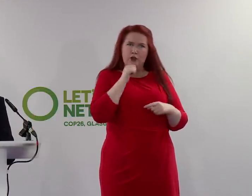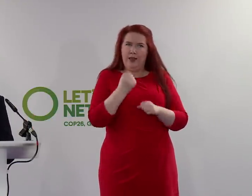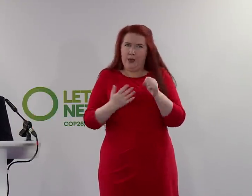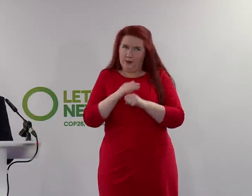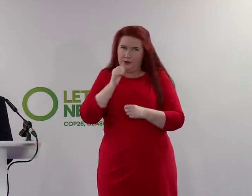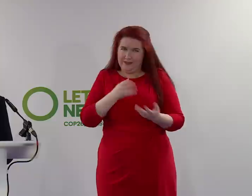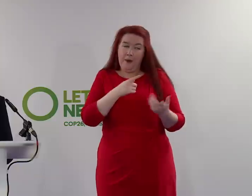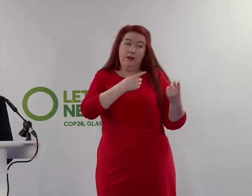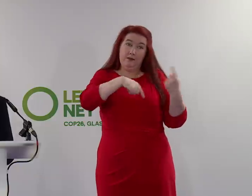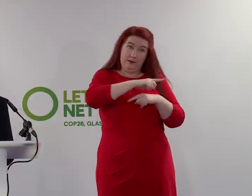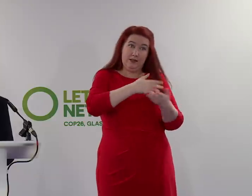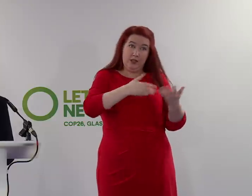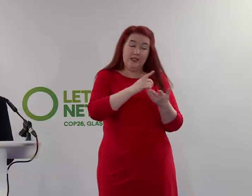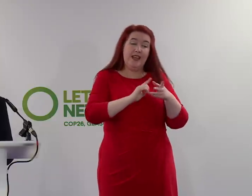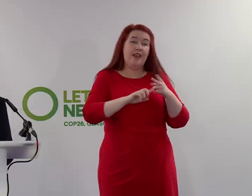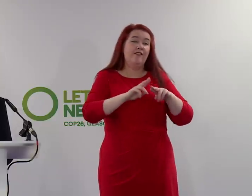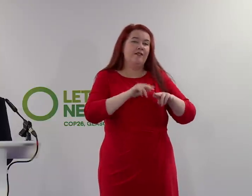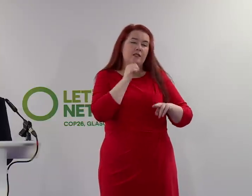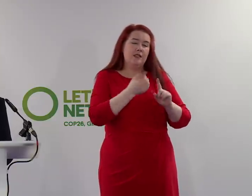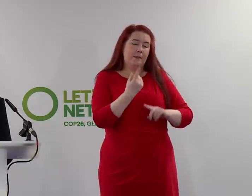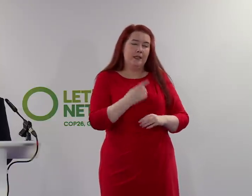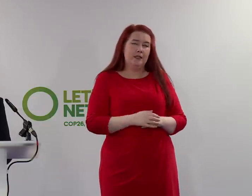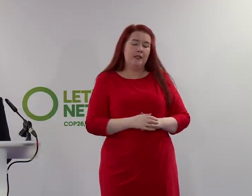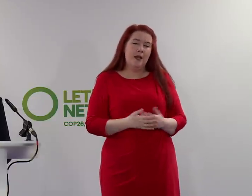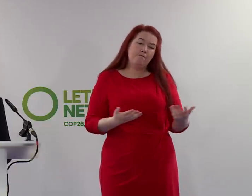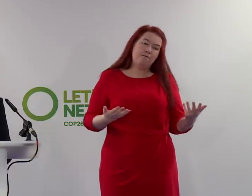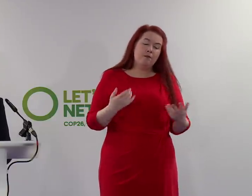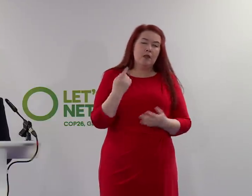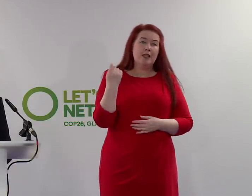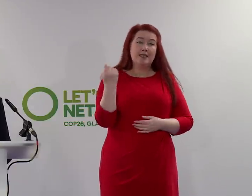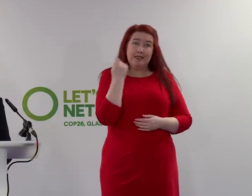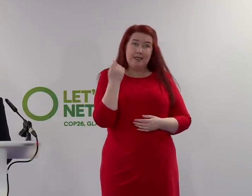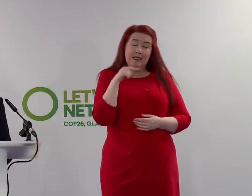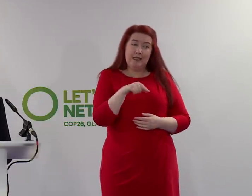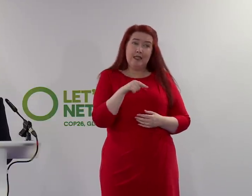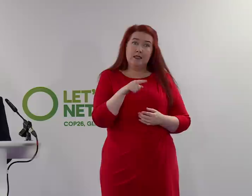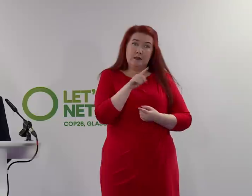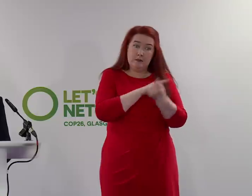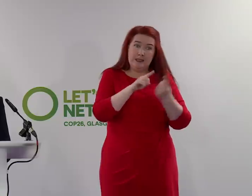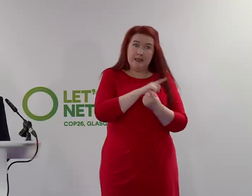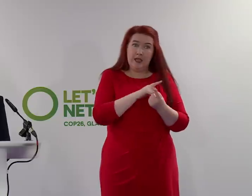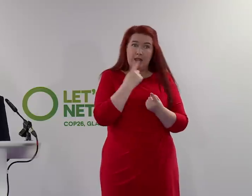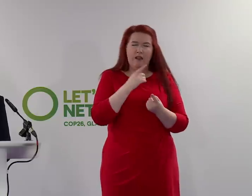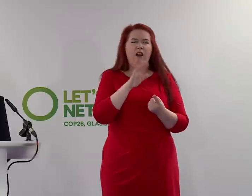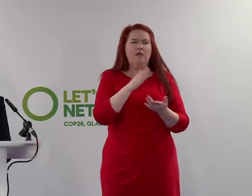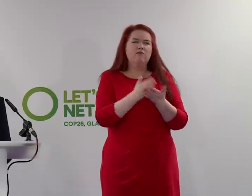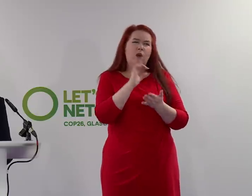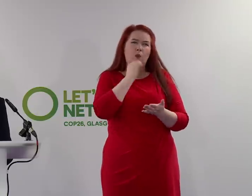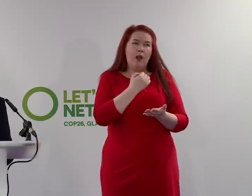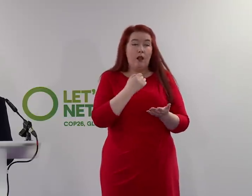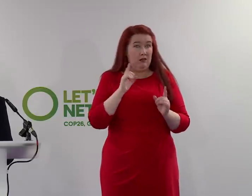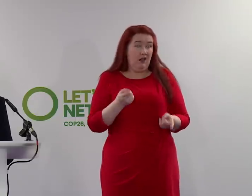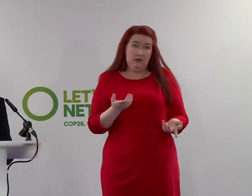pass. I don't think success at this summit can be taken for granted at all. And that is probably an